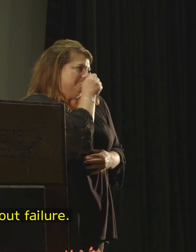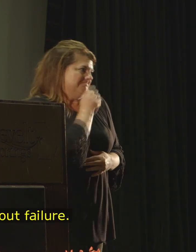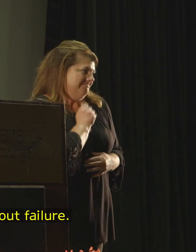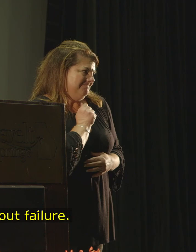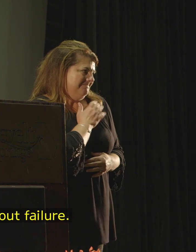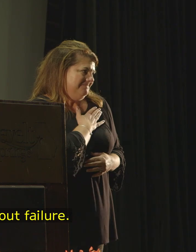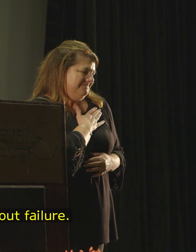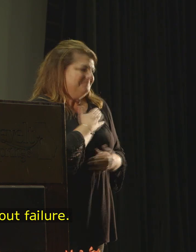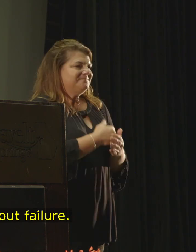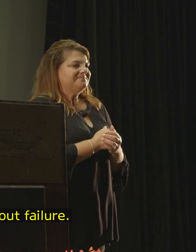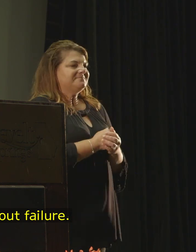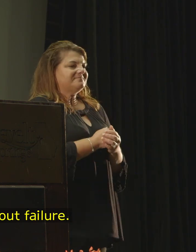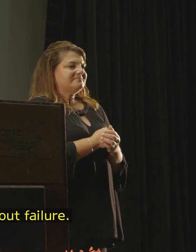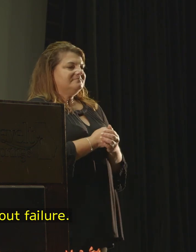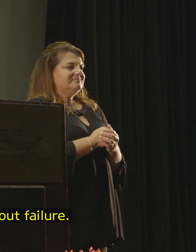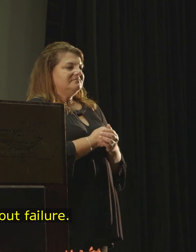hear me out.